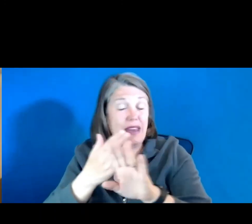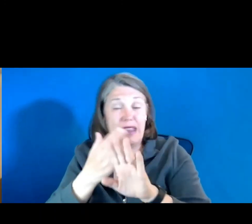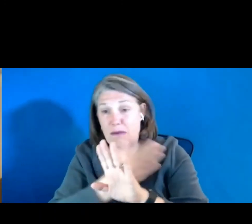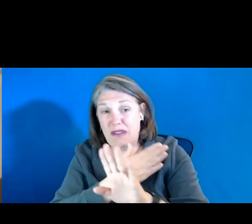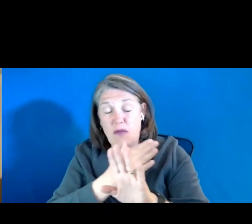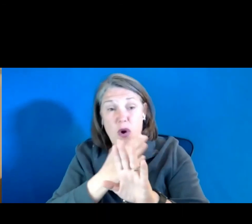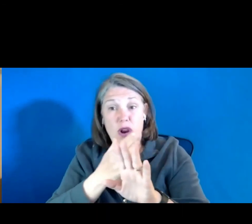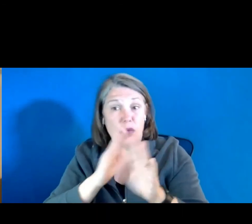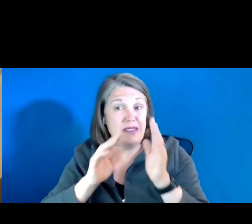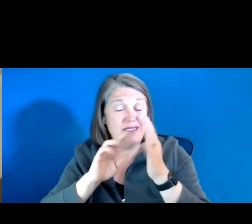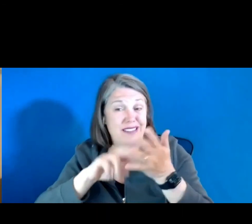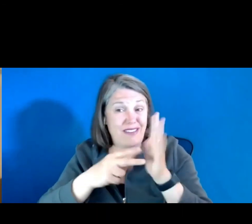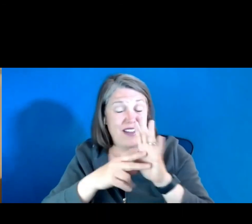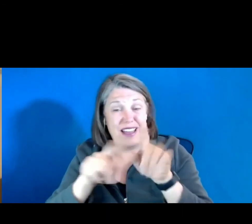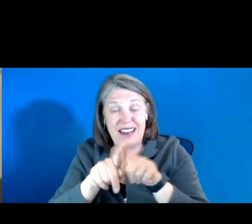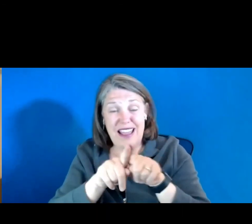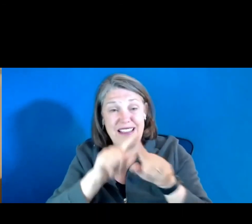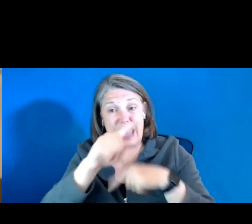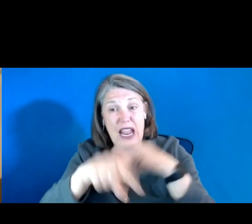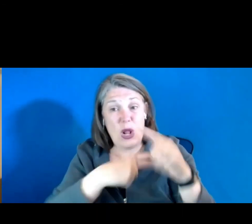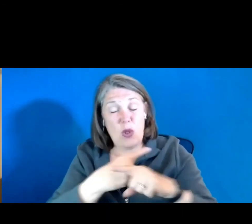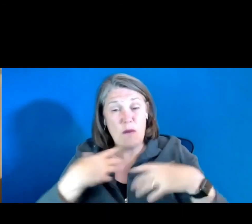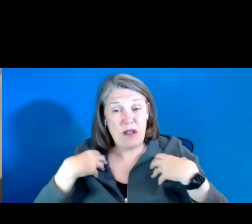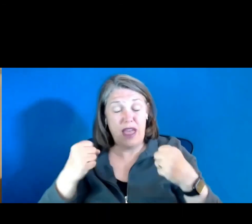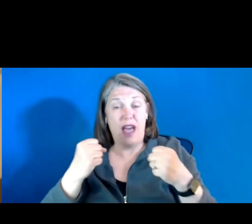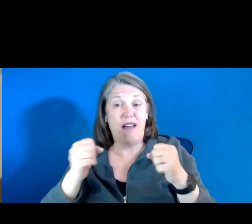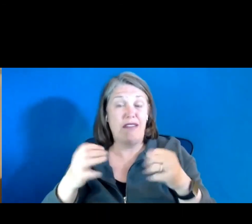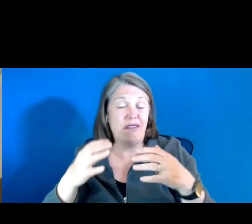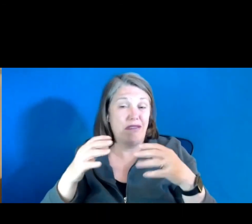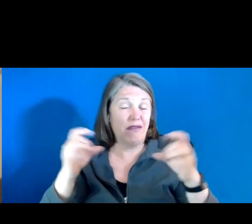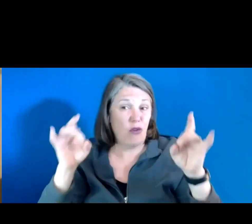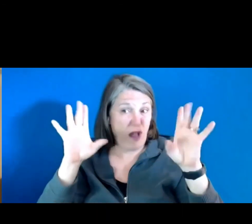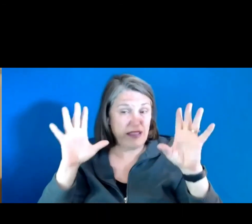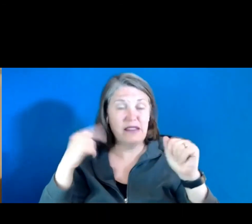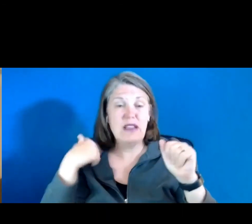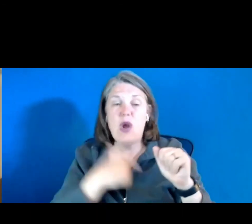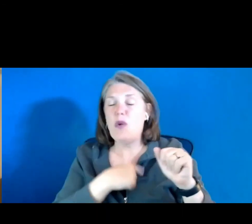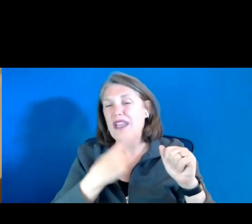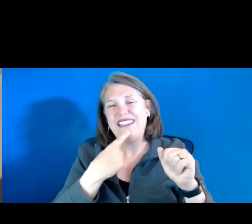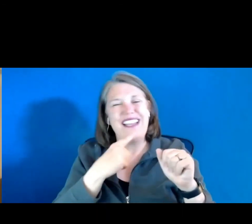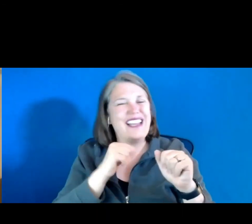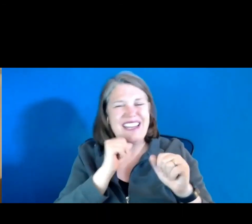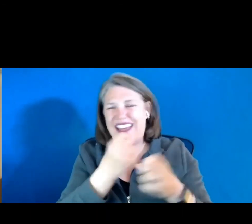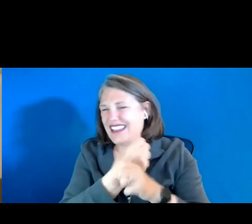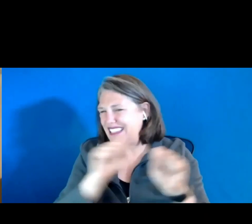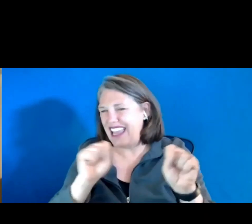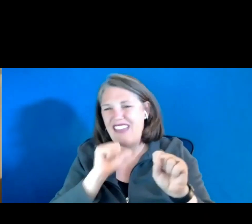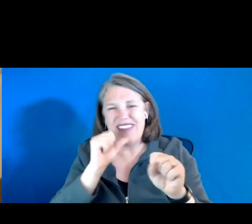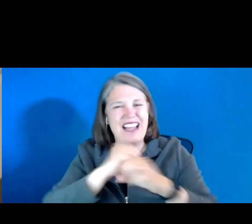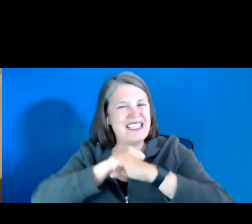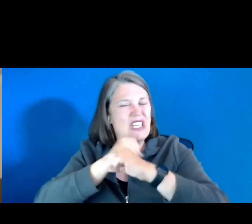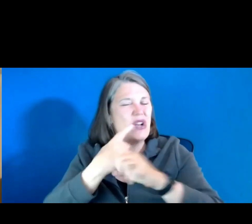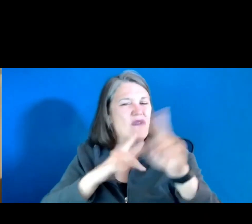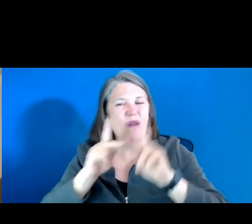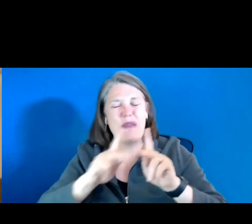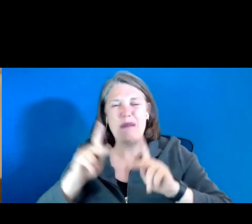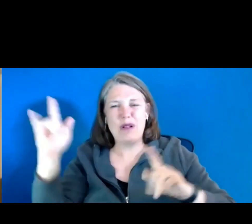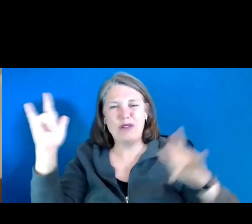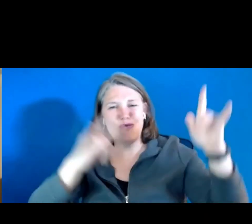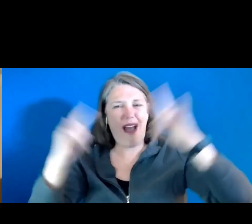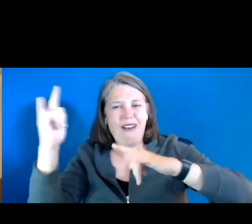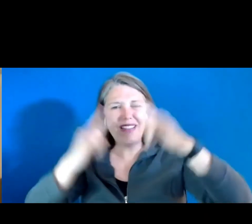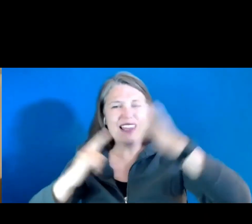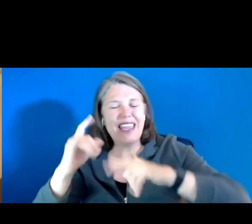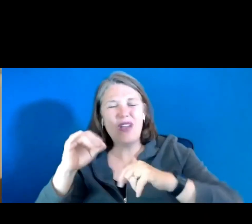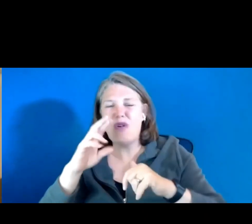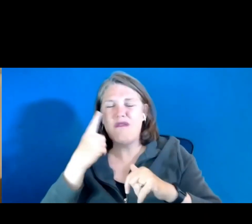health crisis, we, uh, decided there would be no place-based meeting that would not be safe and secure for persons traveling or for those we